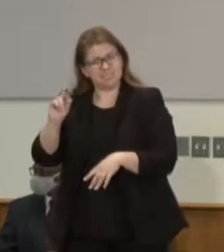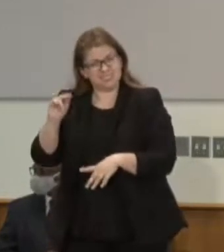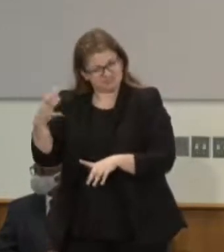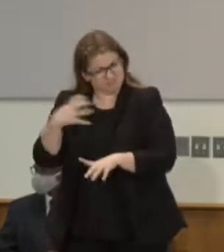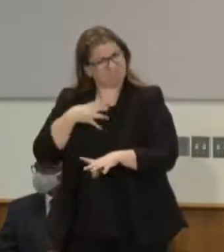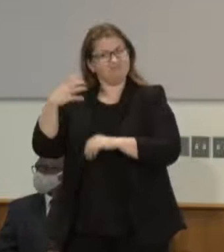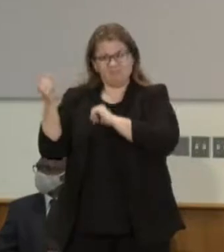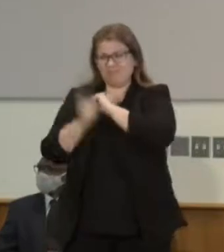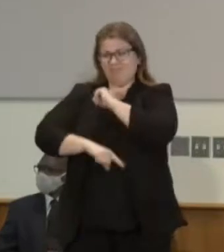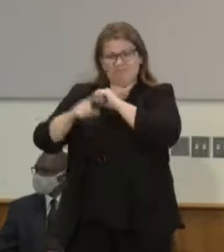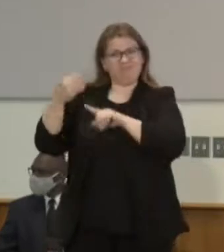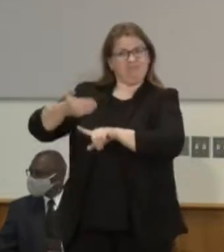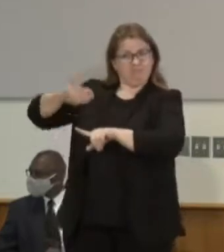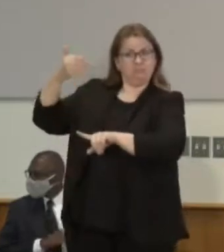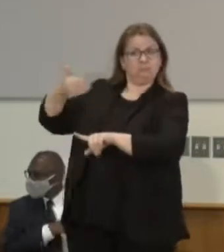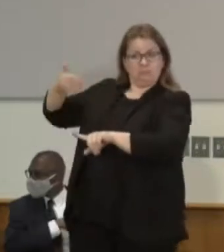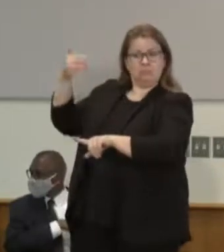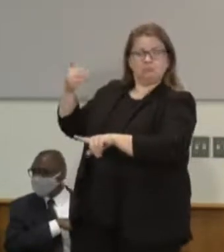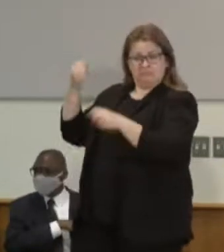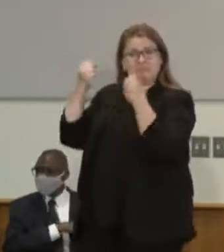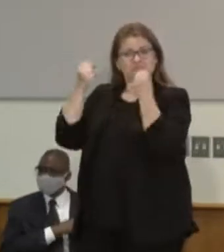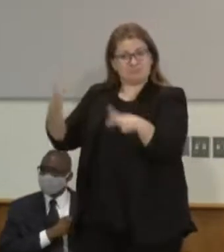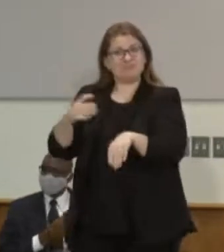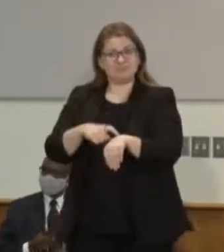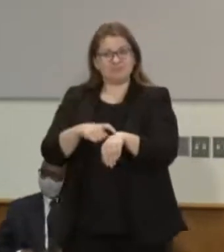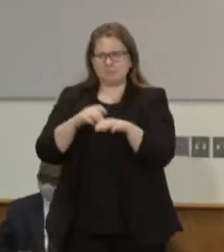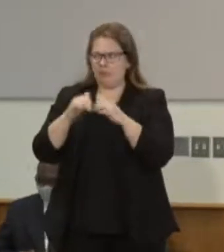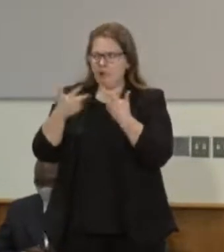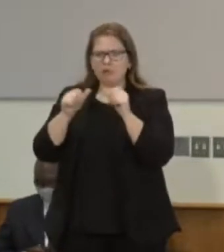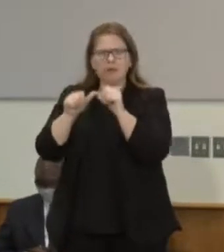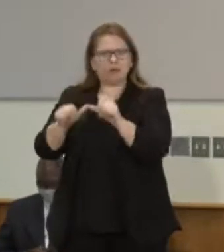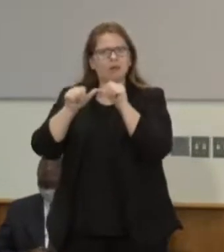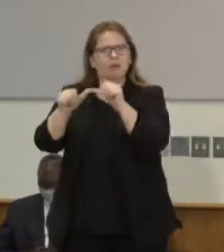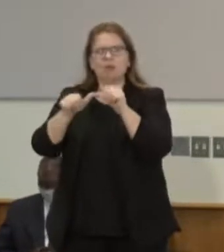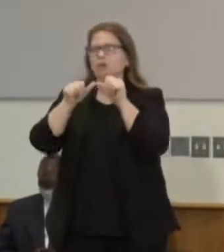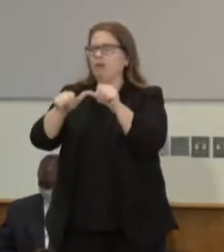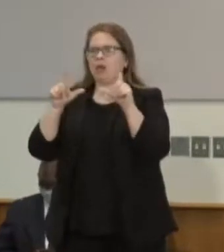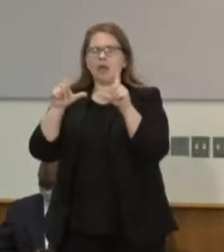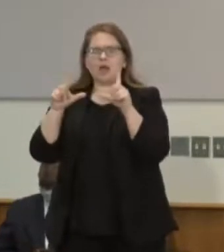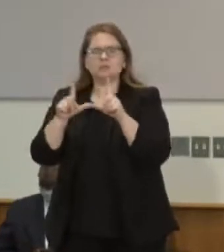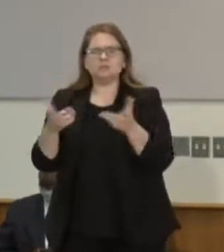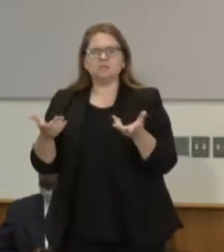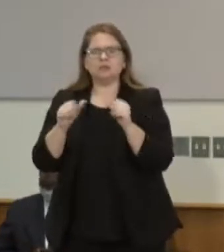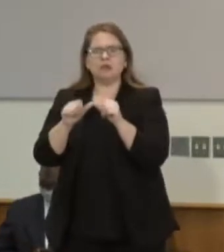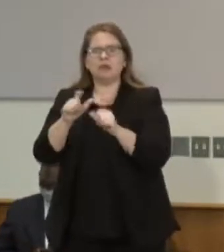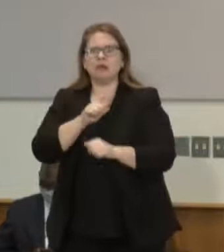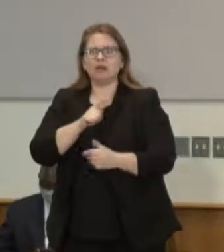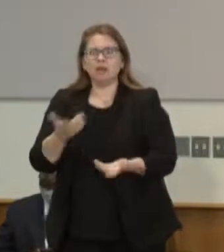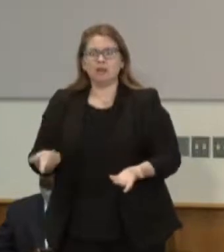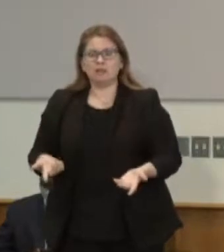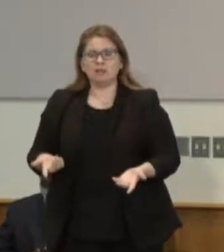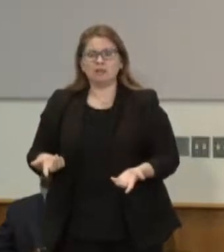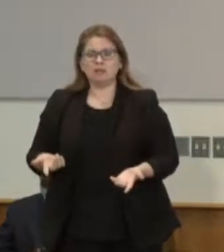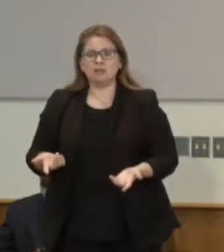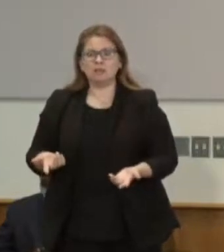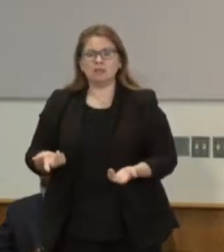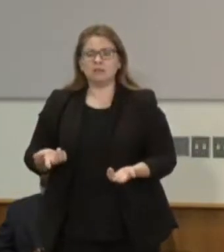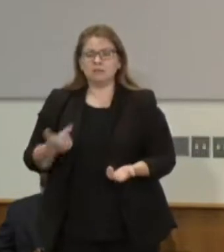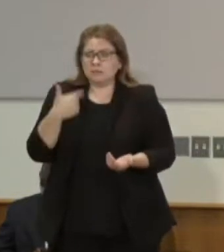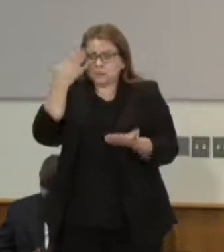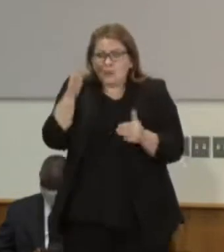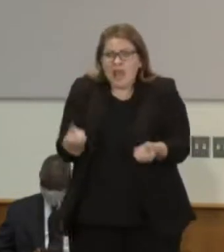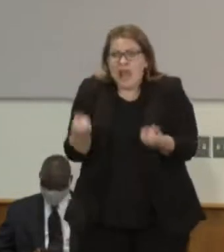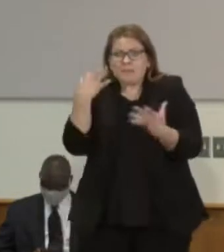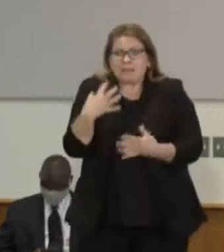serious complaints against him quite honestly we don't even know how many complaints because it all depends on who you ask and